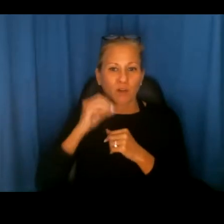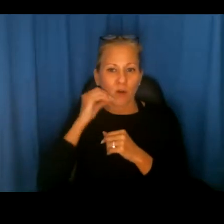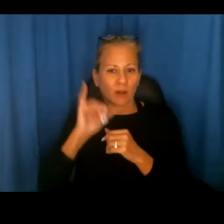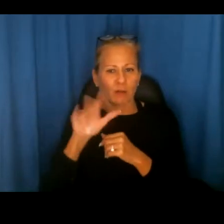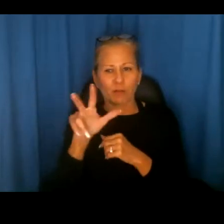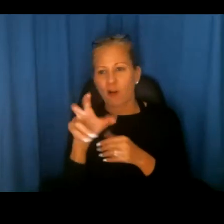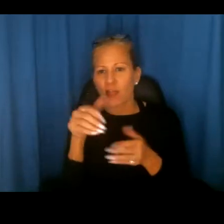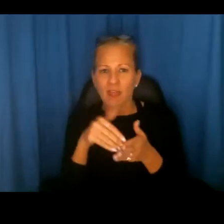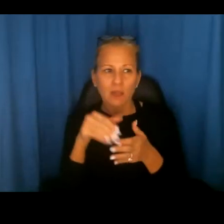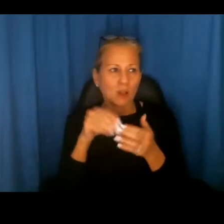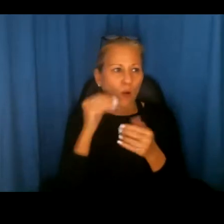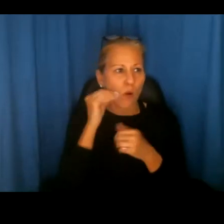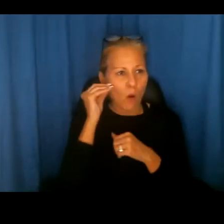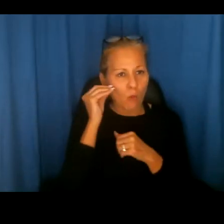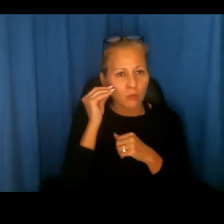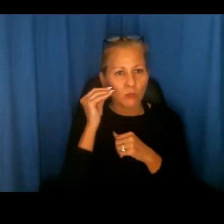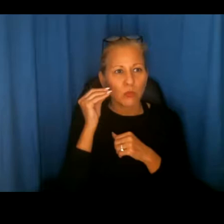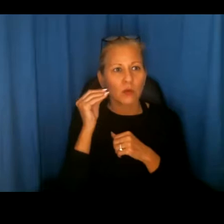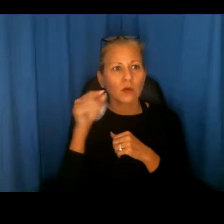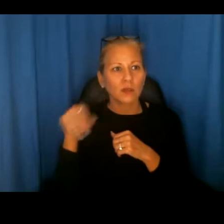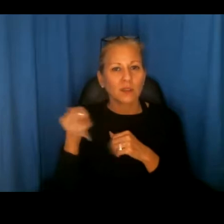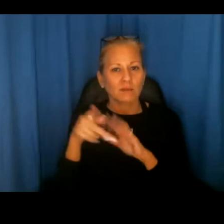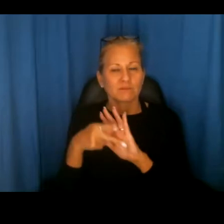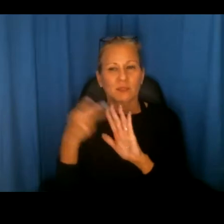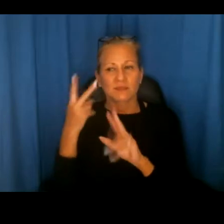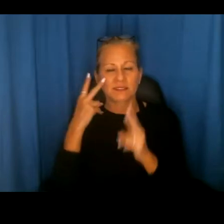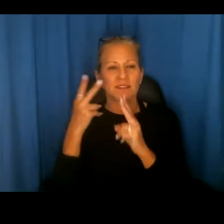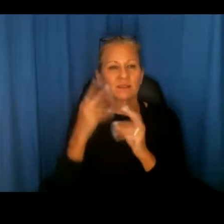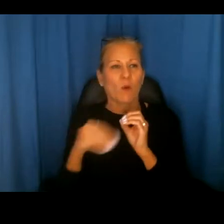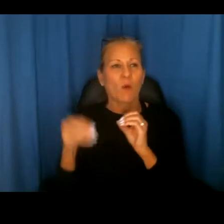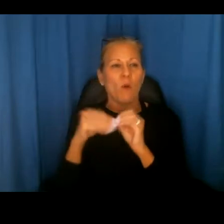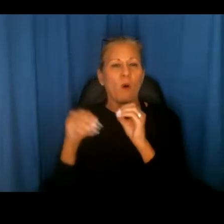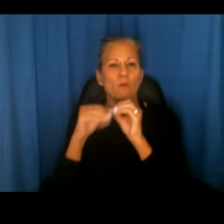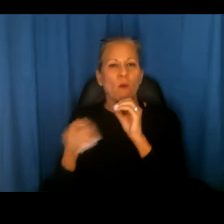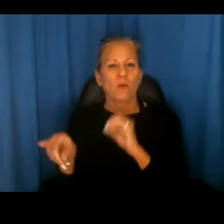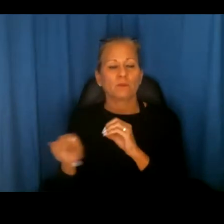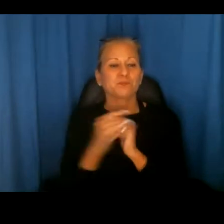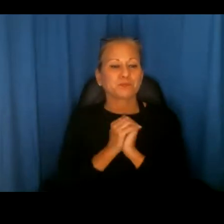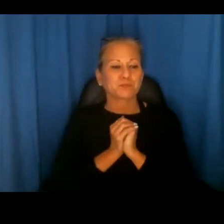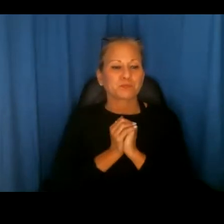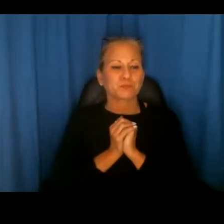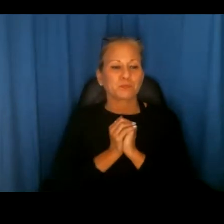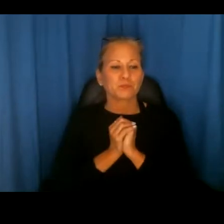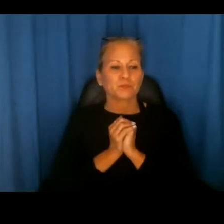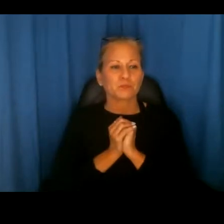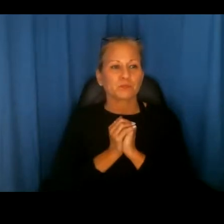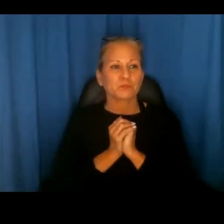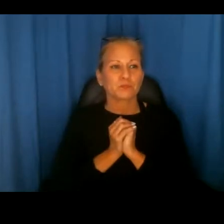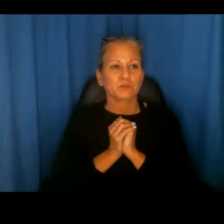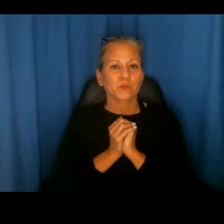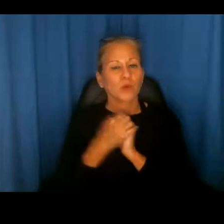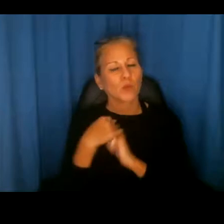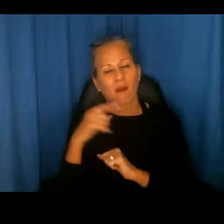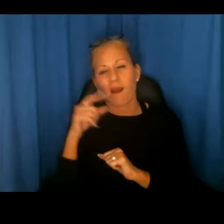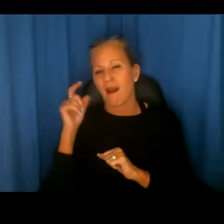$300,000 or more, uh, has doubled, uh, in this past year. So this is something that we have to address